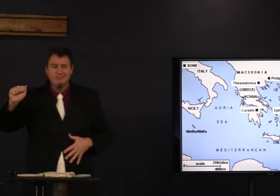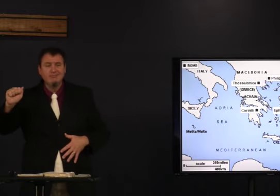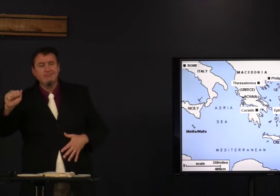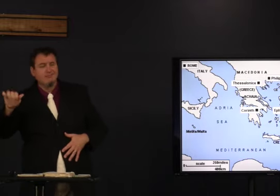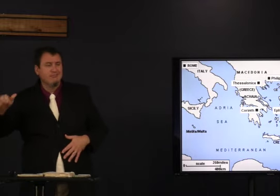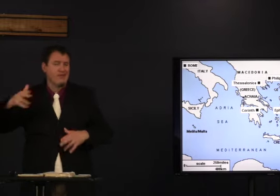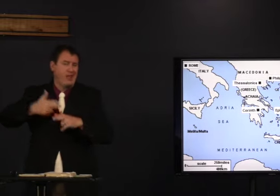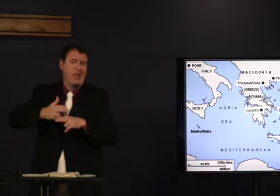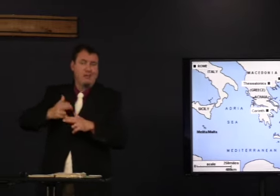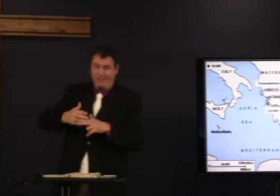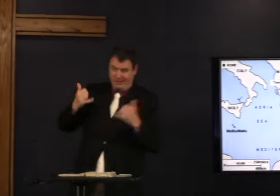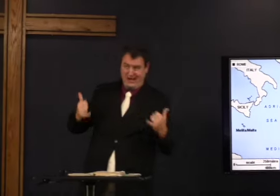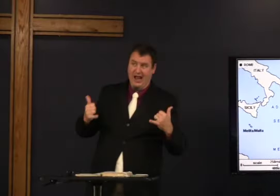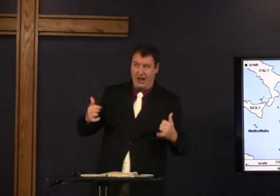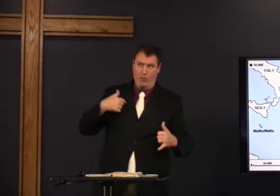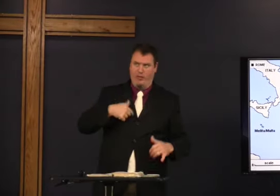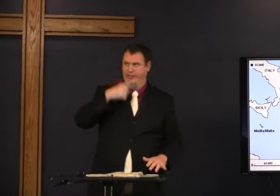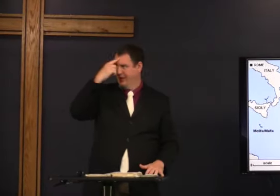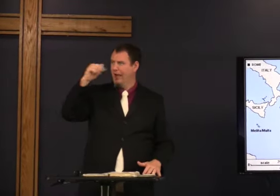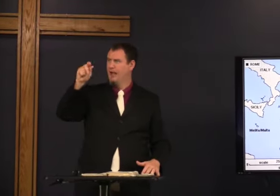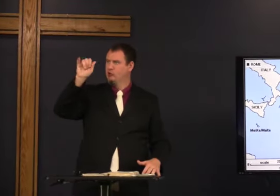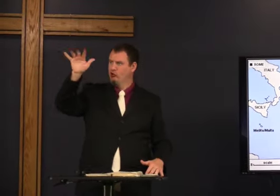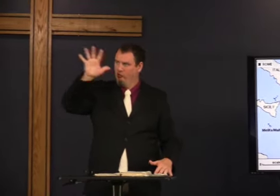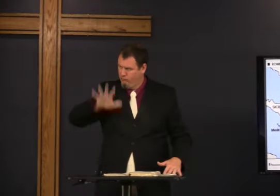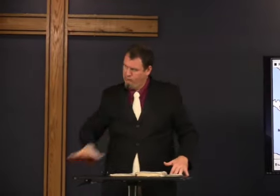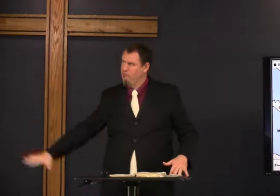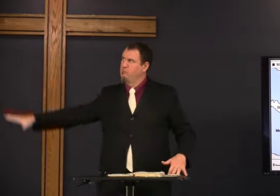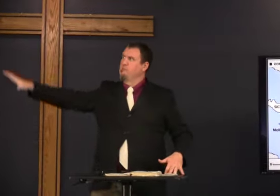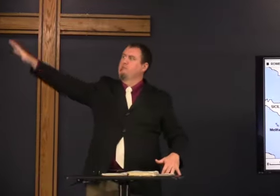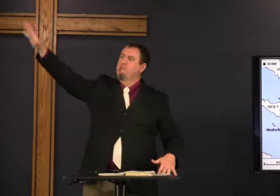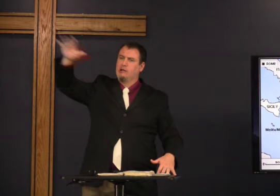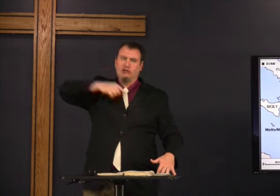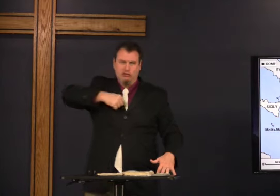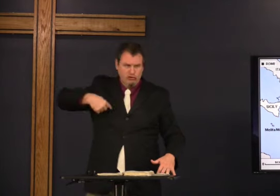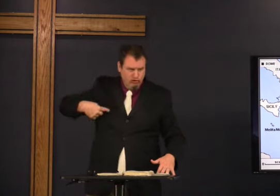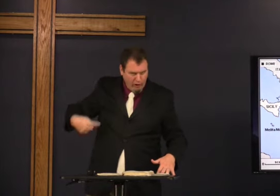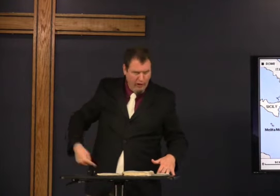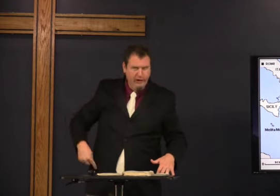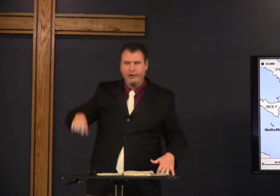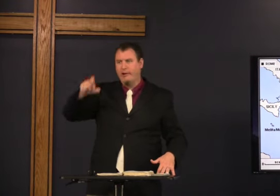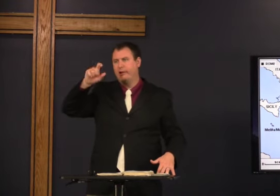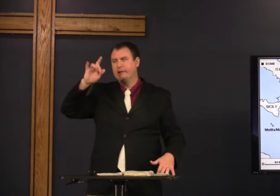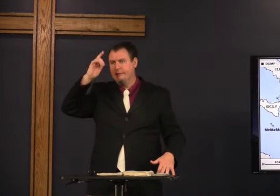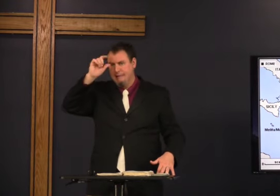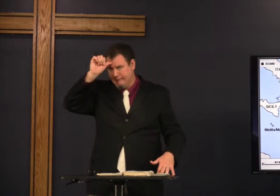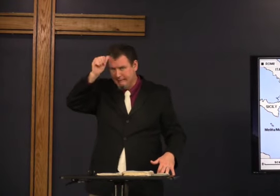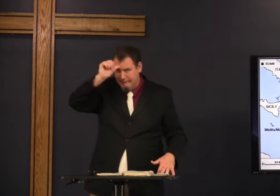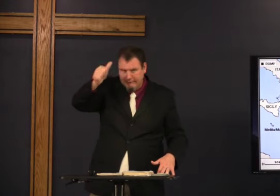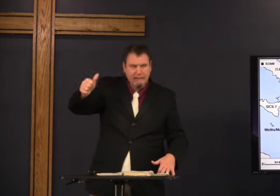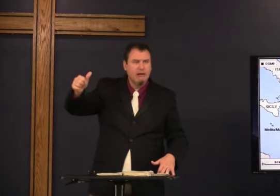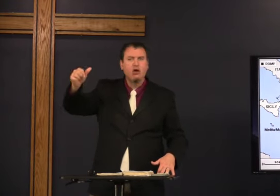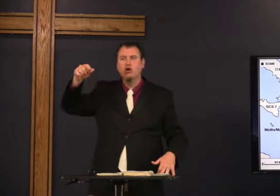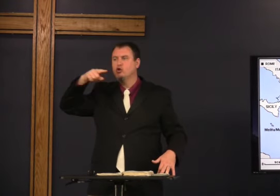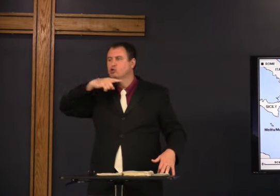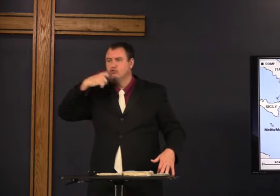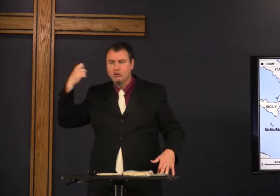Back then, it was called the province of Asia. Now we can't go to the whole area of China and India